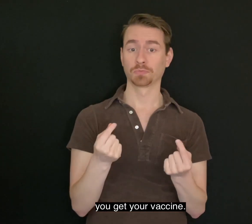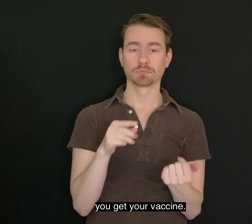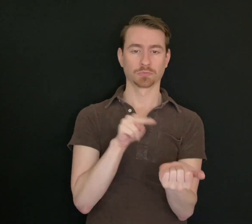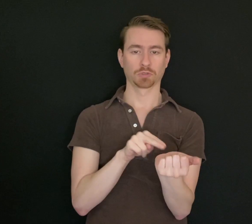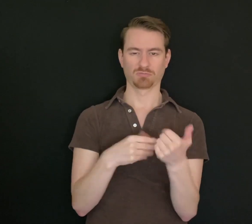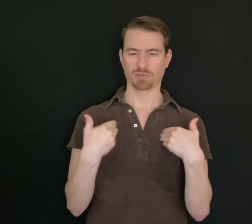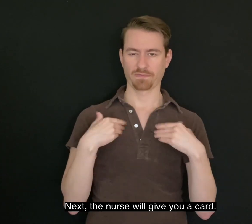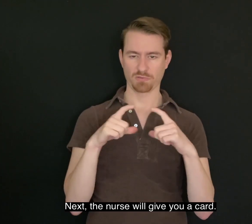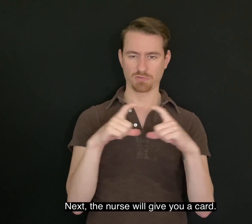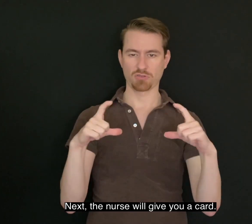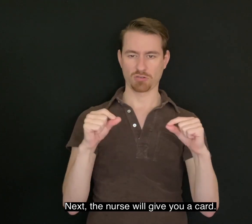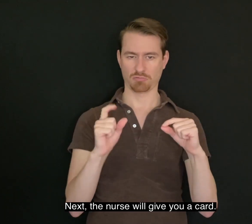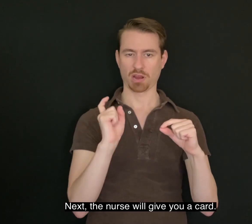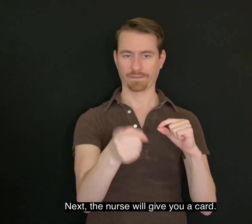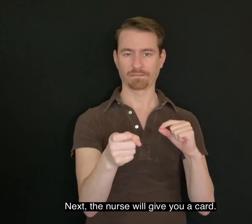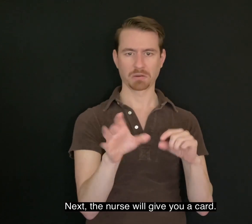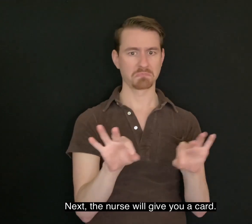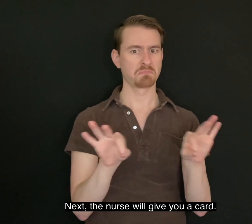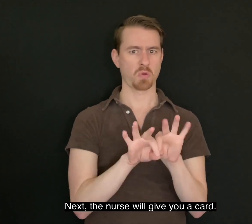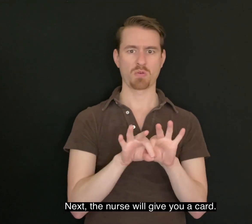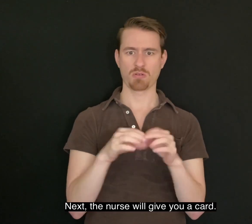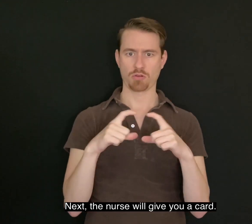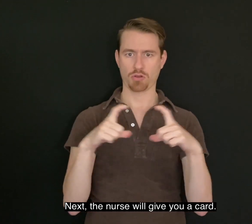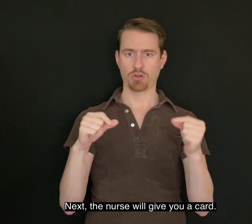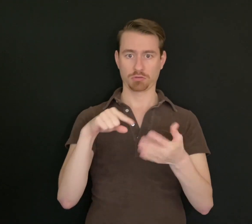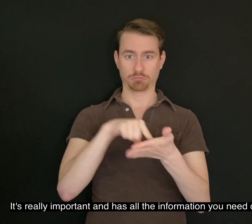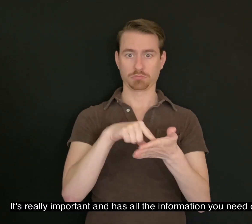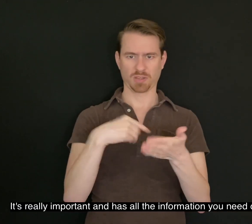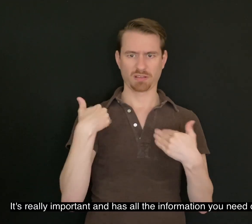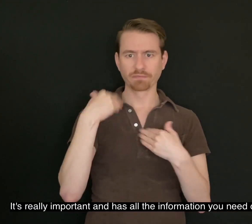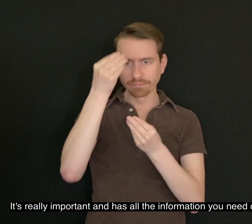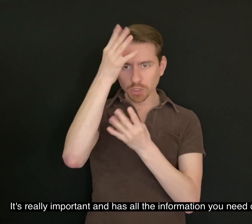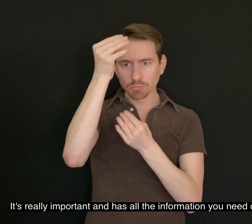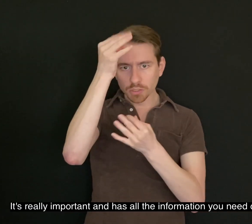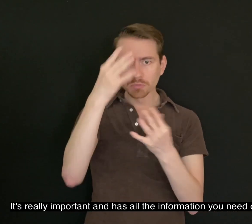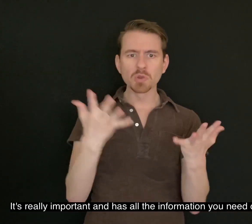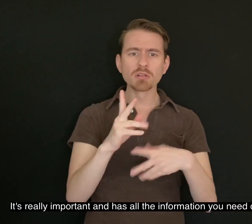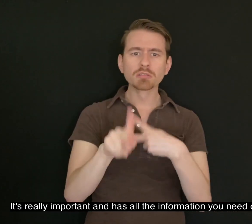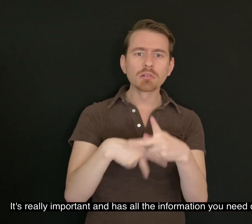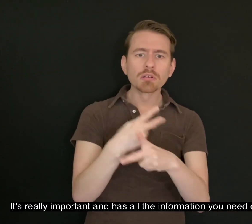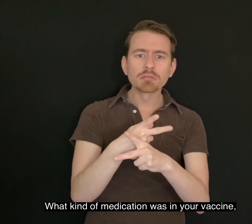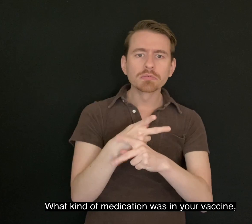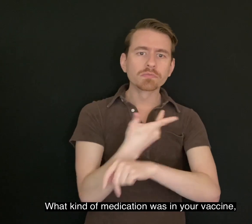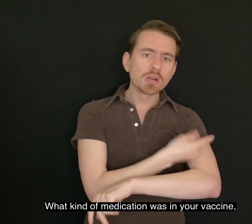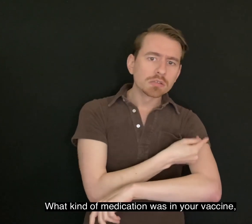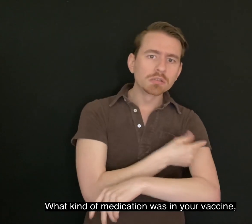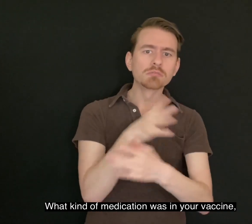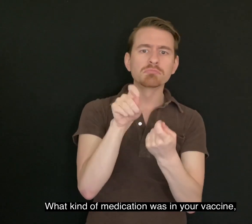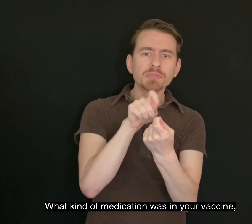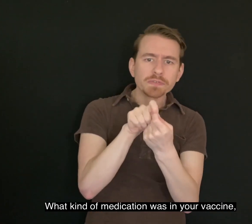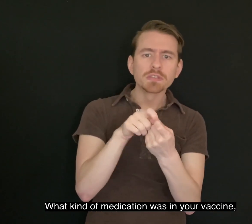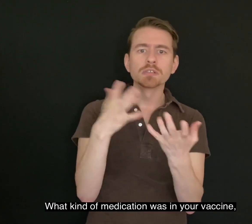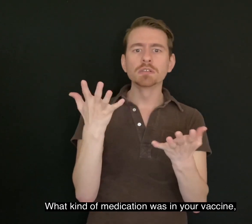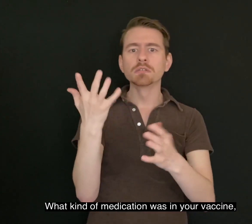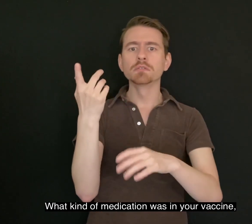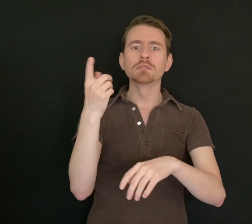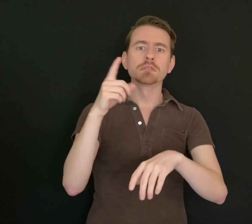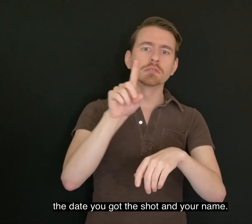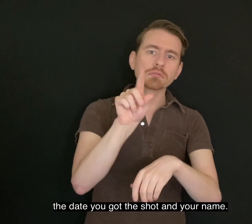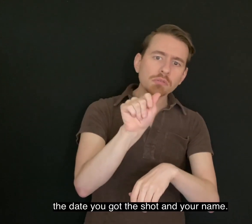Next, the nurse will give you a card. It's really important. has all the information you need on it. What kind of medication was in your vaccine, the